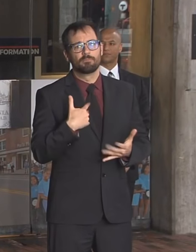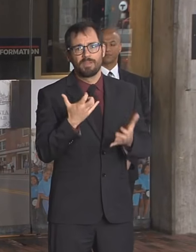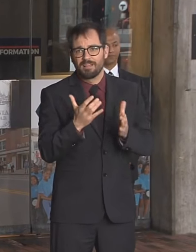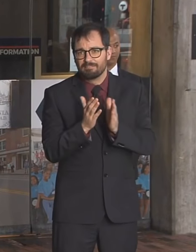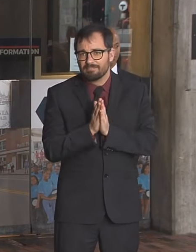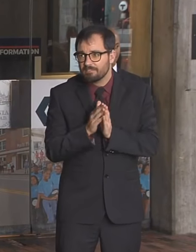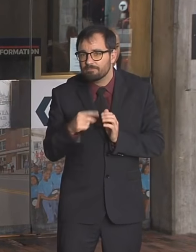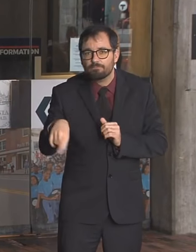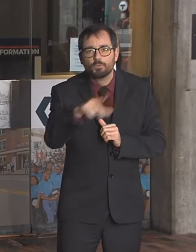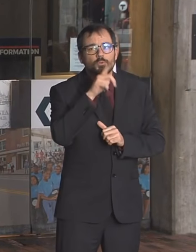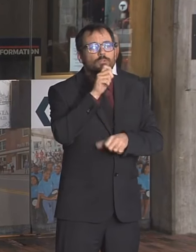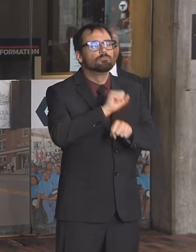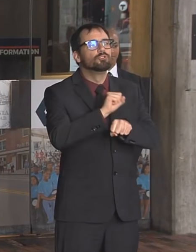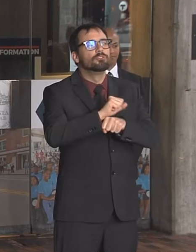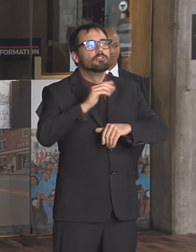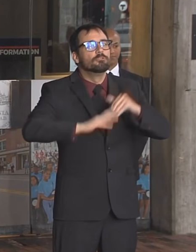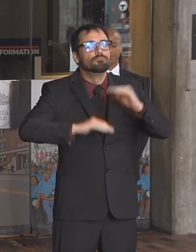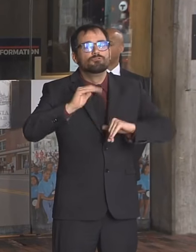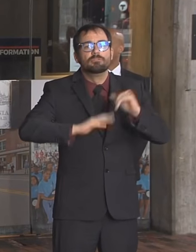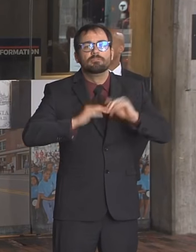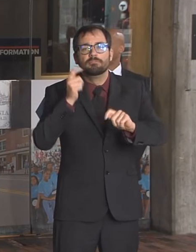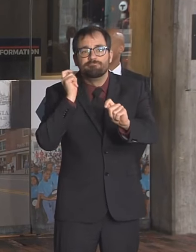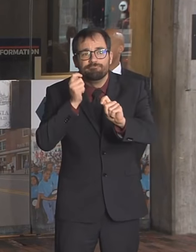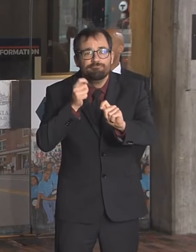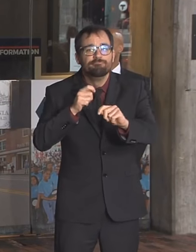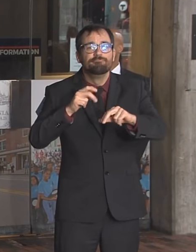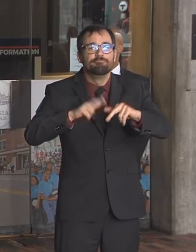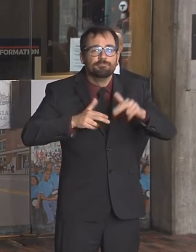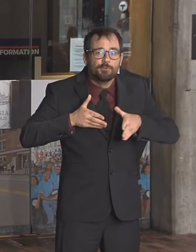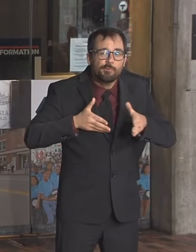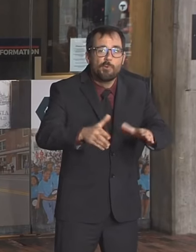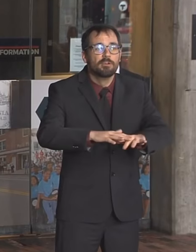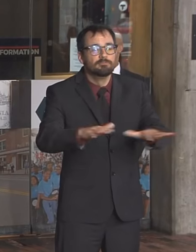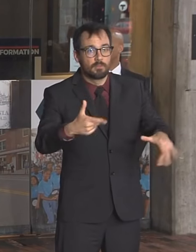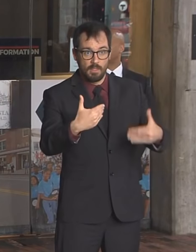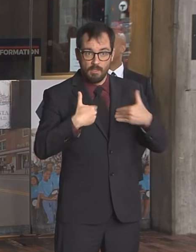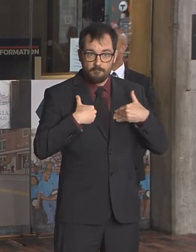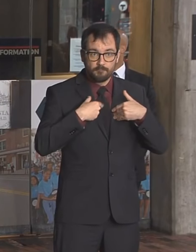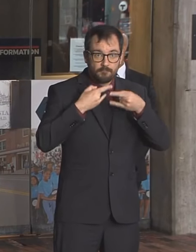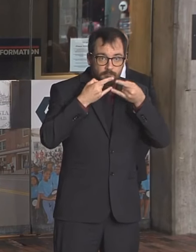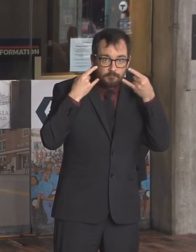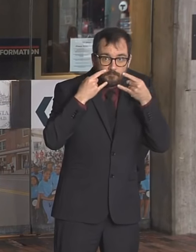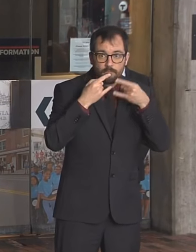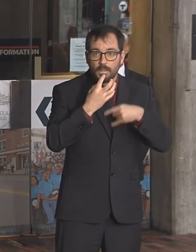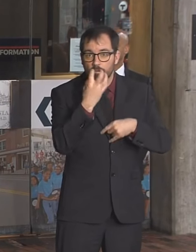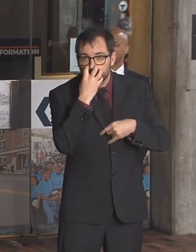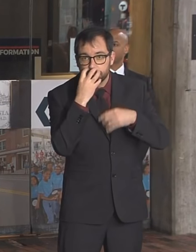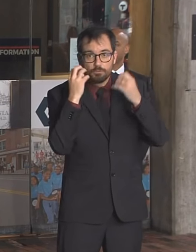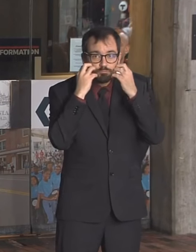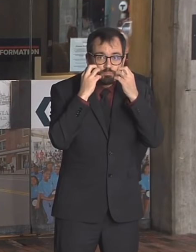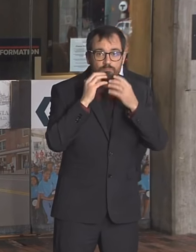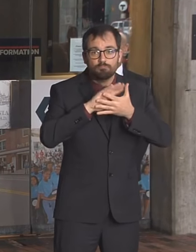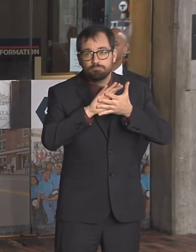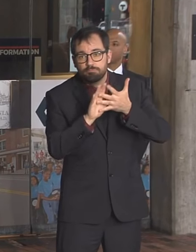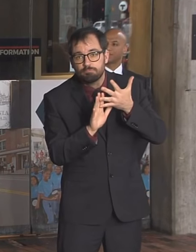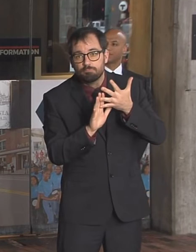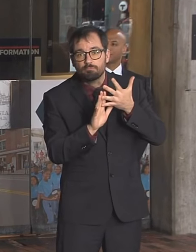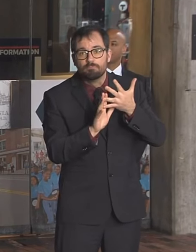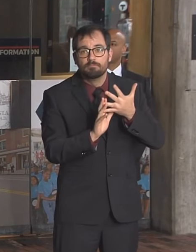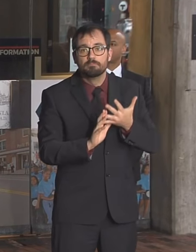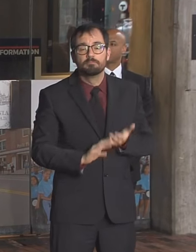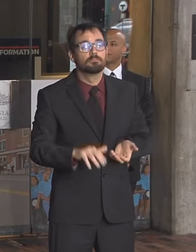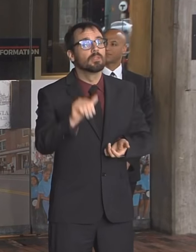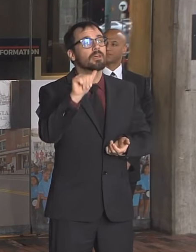for masks and we're looking for respirators. Many of the companies that do asbestos abatement, that work on molds, that